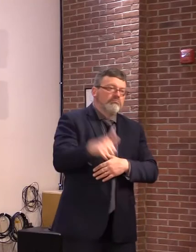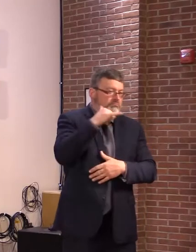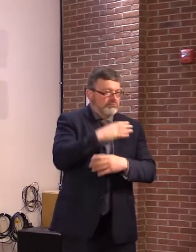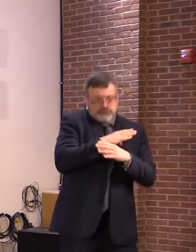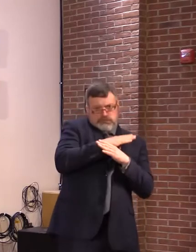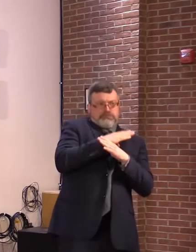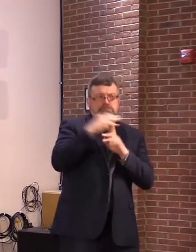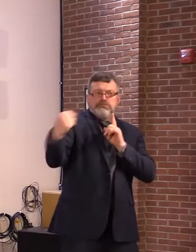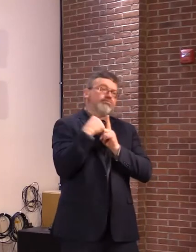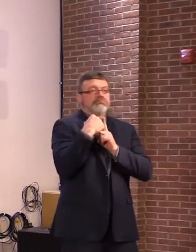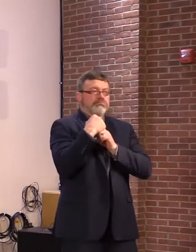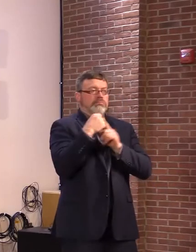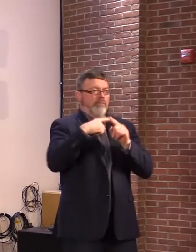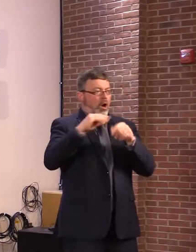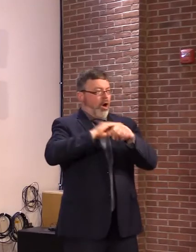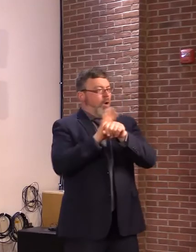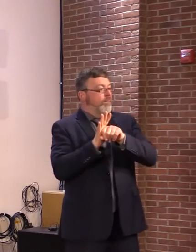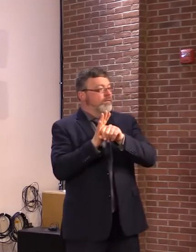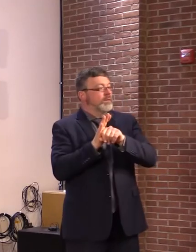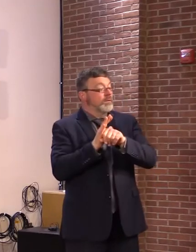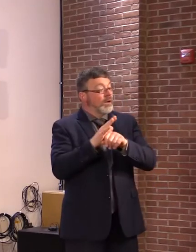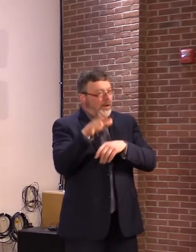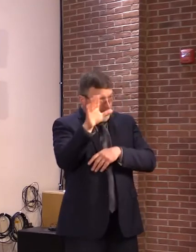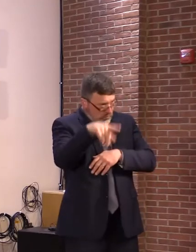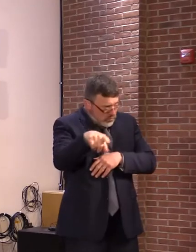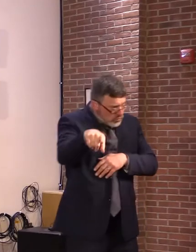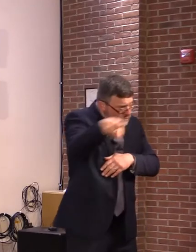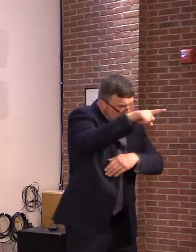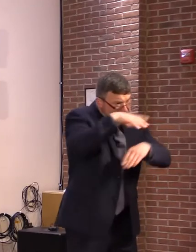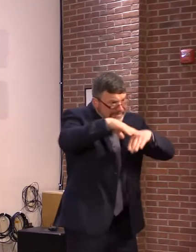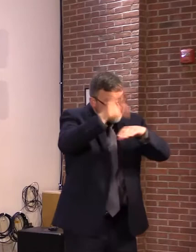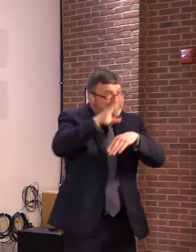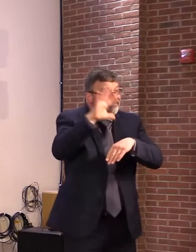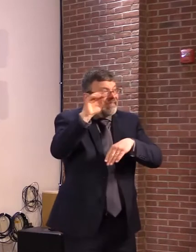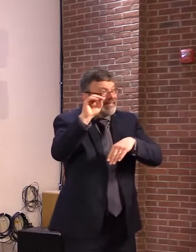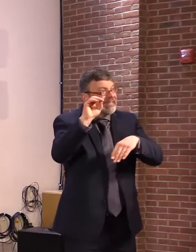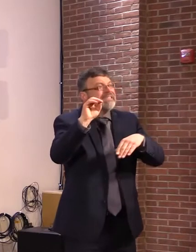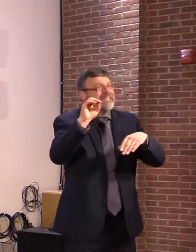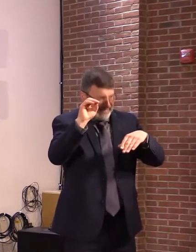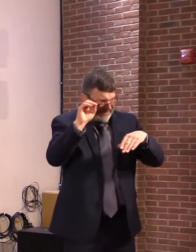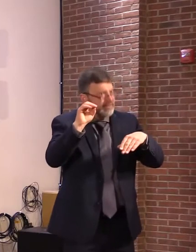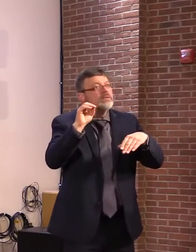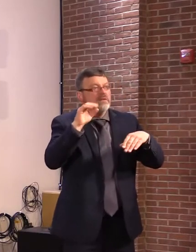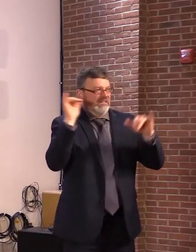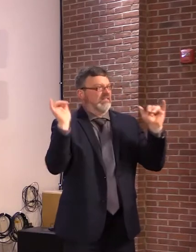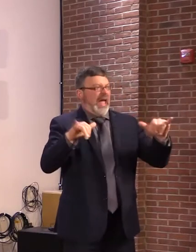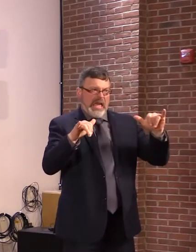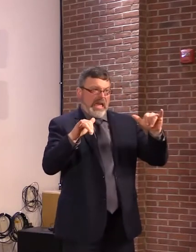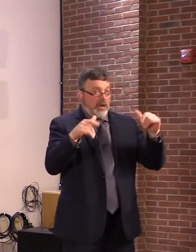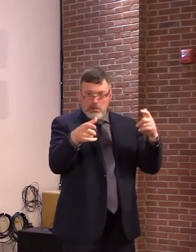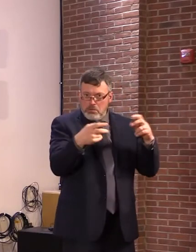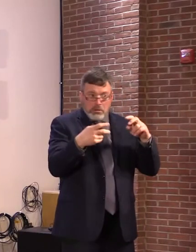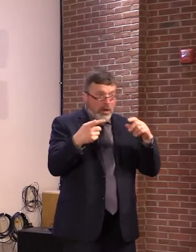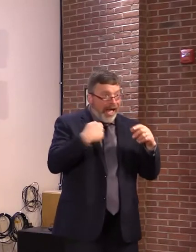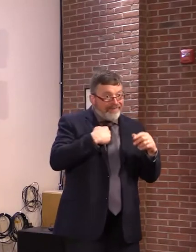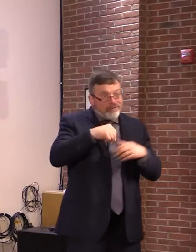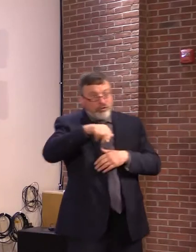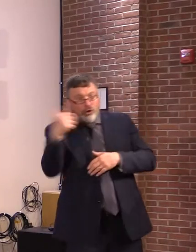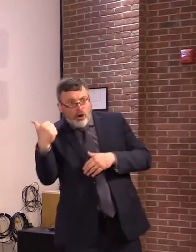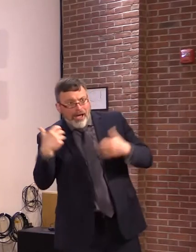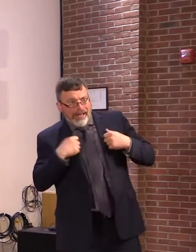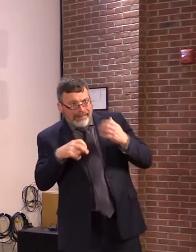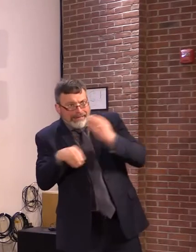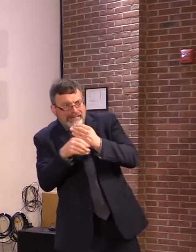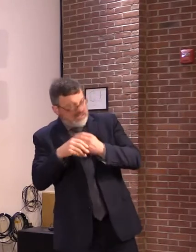65 or over 50 with underlying health risk conditions, please be sure to get at least one booster.